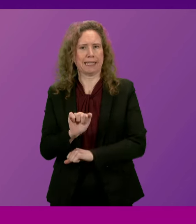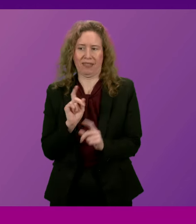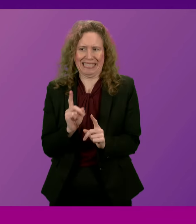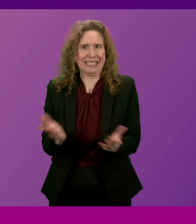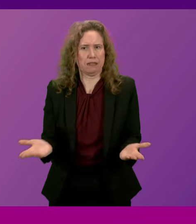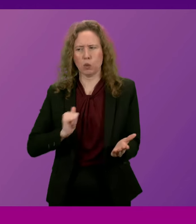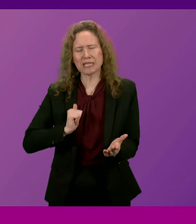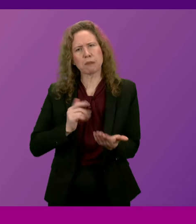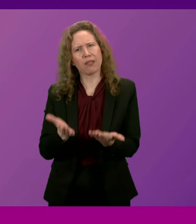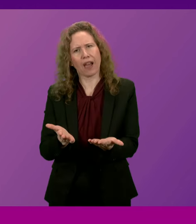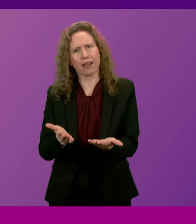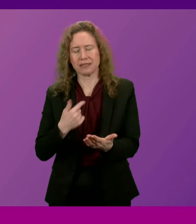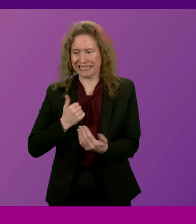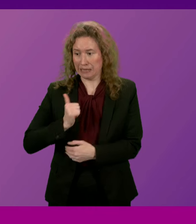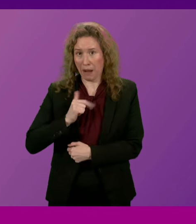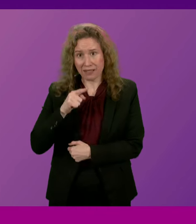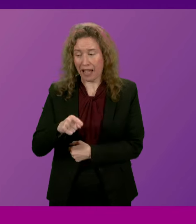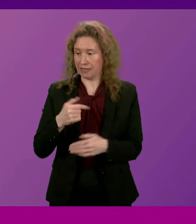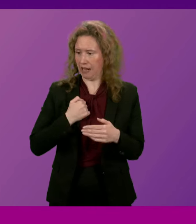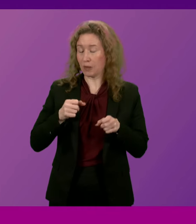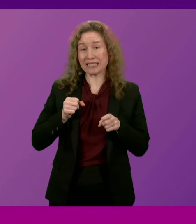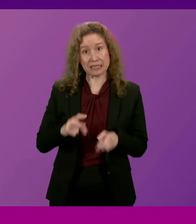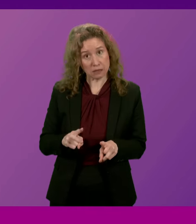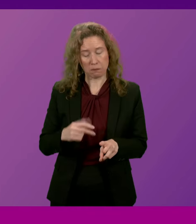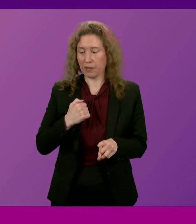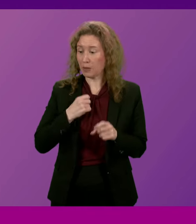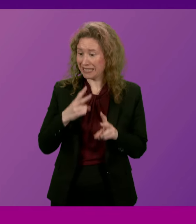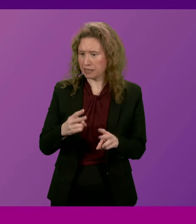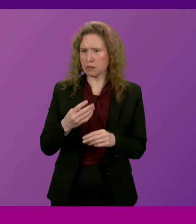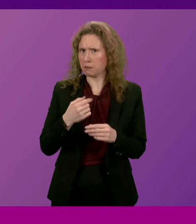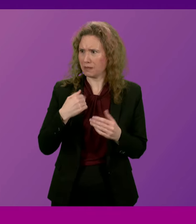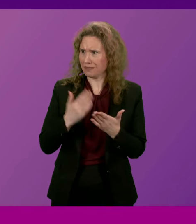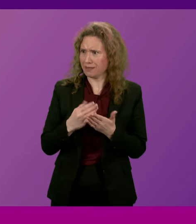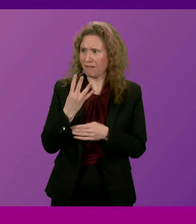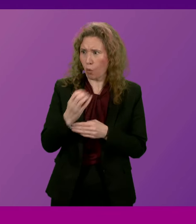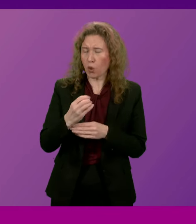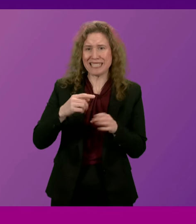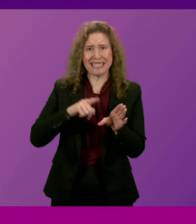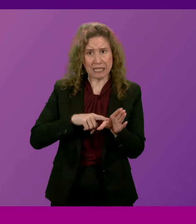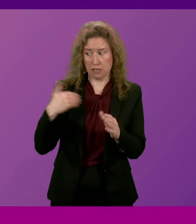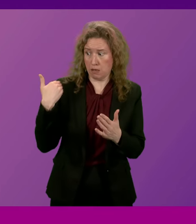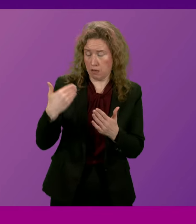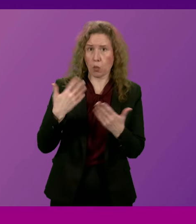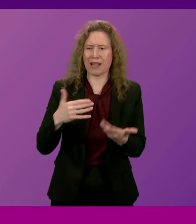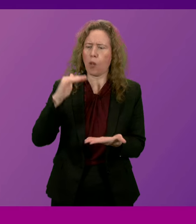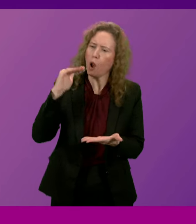is what we would expect and that's what we would expect in a system where we have a 40-year law of crime as a consequence of this government's stewardship of